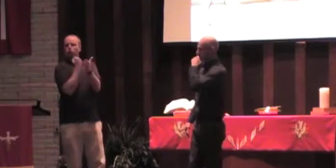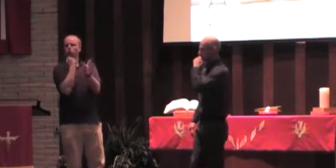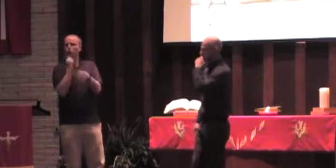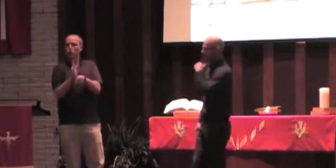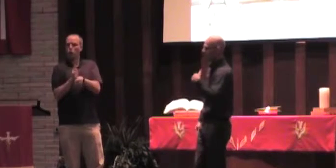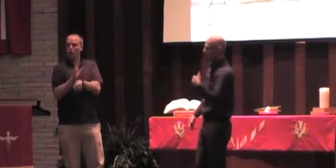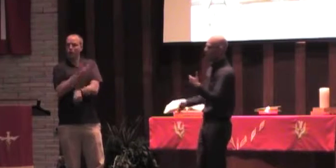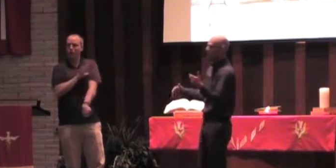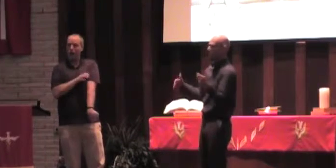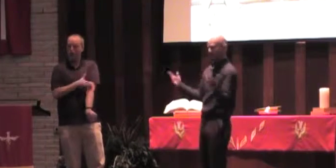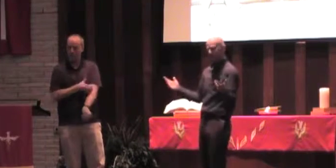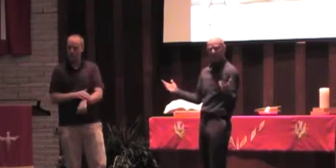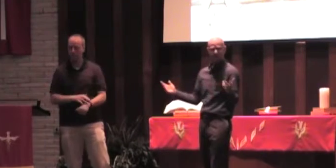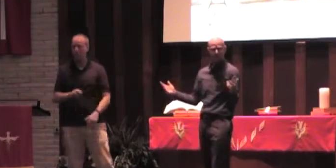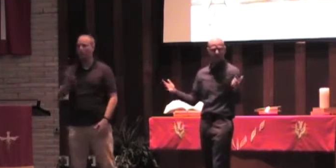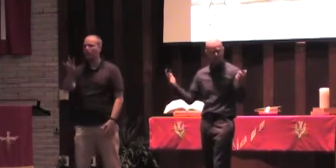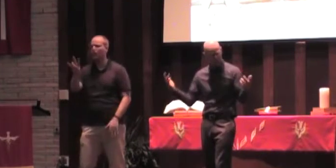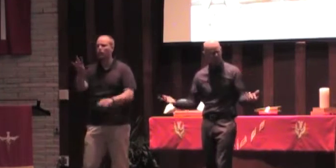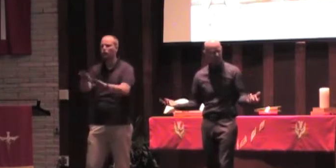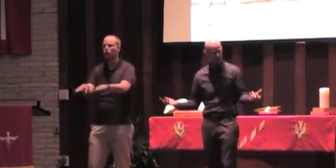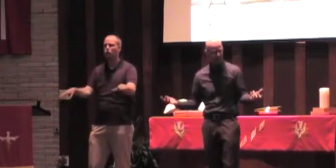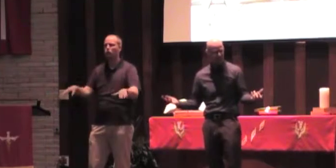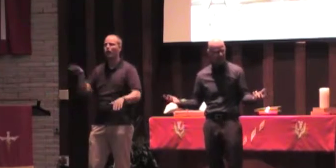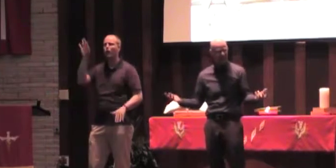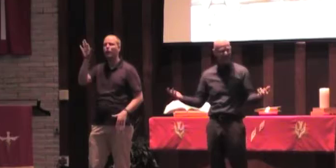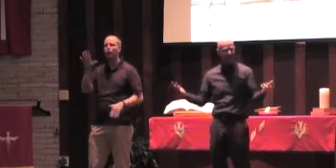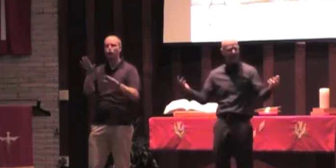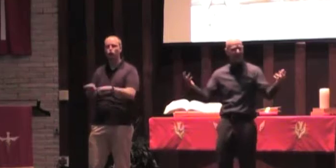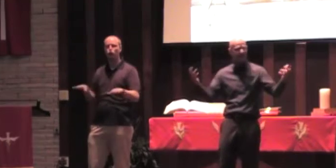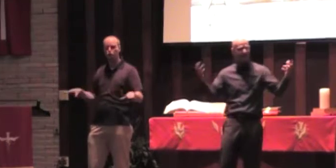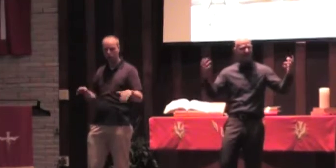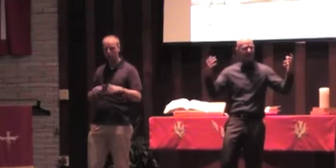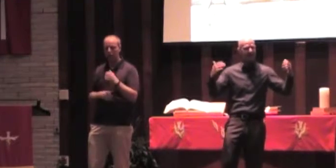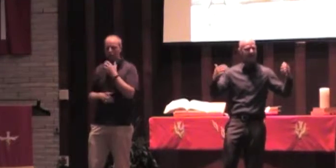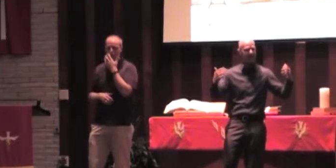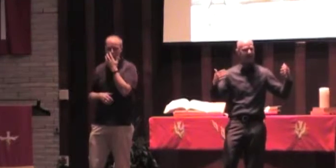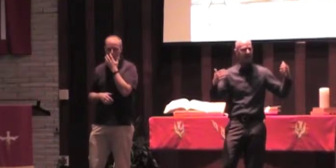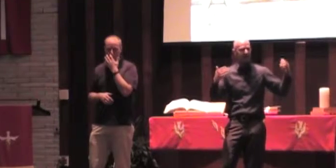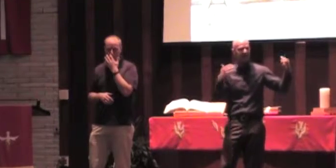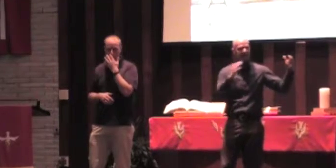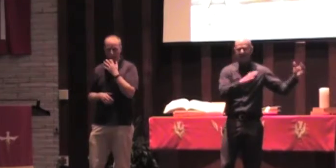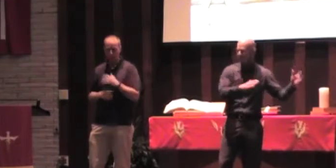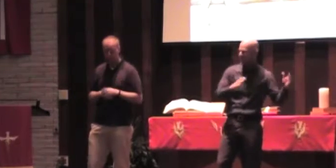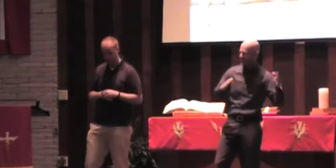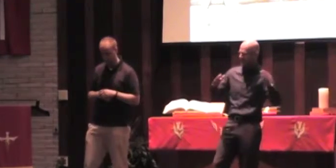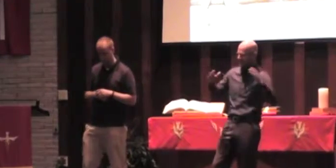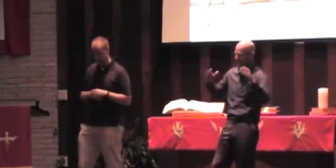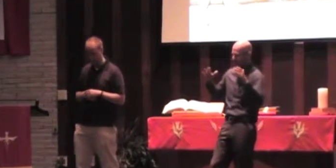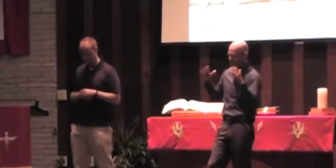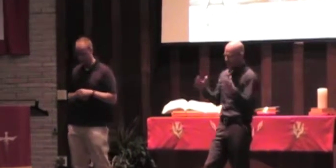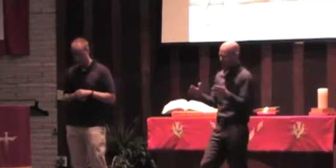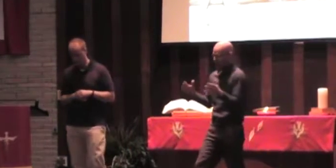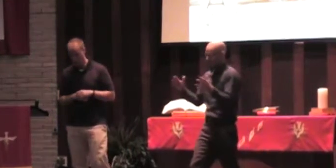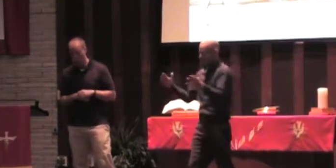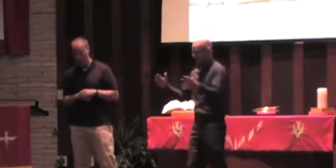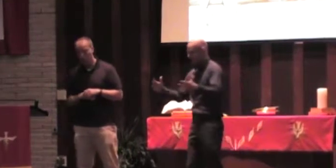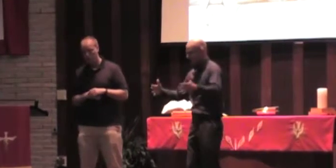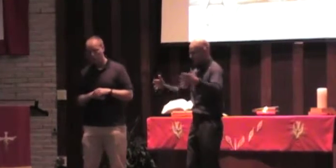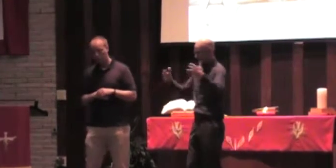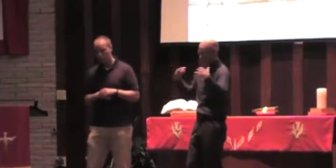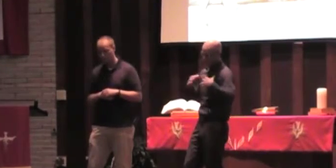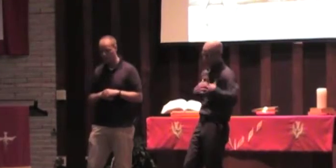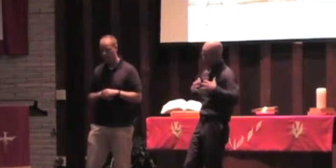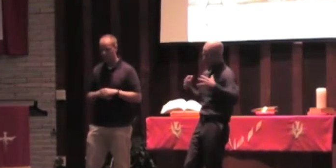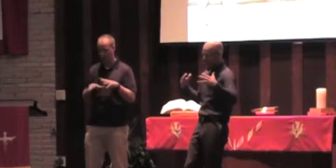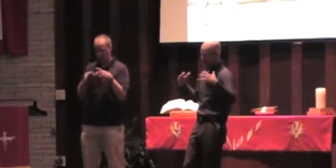seven kids. They were PKs. They were pastor's kids. And they decided that in their work, which they